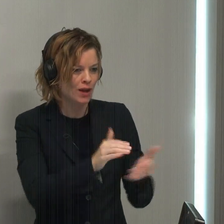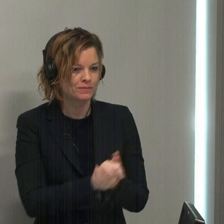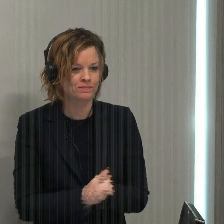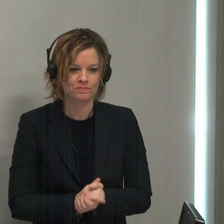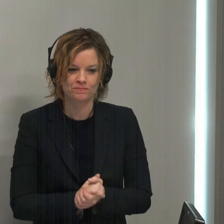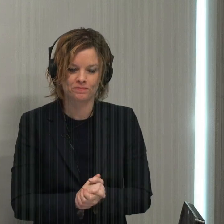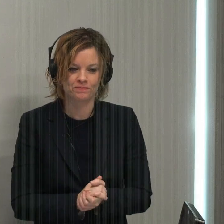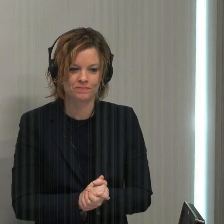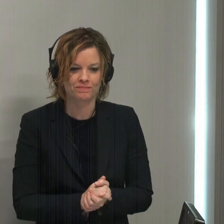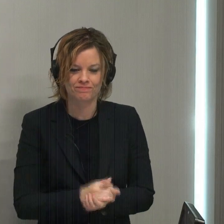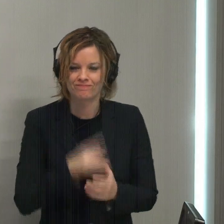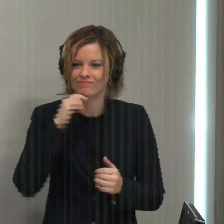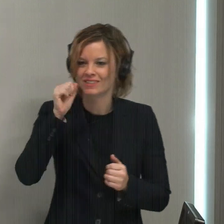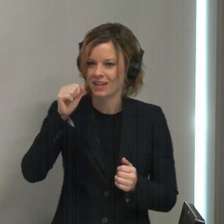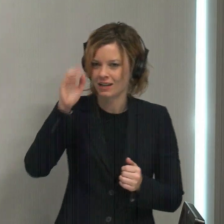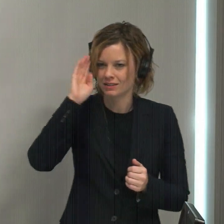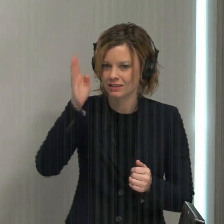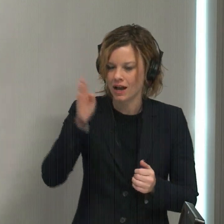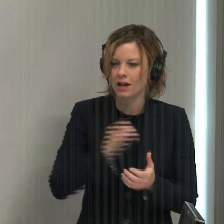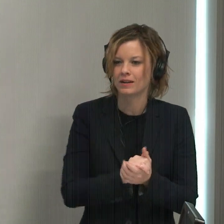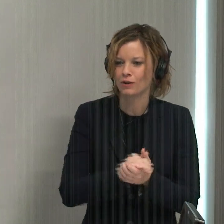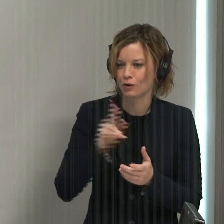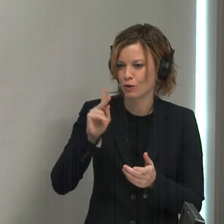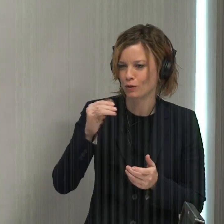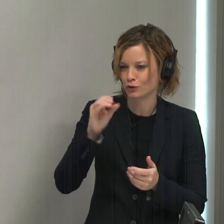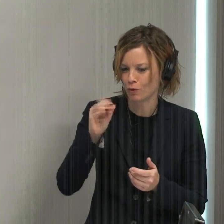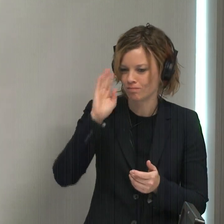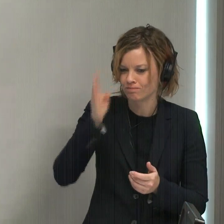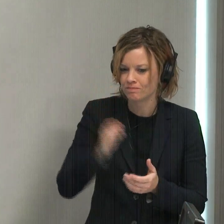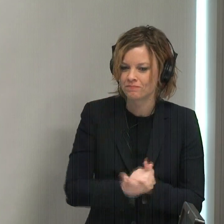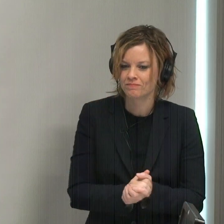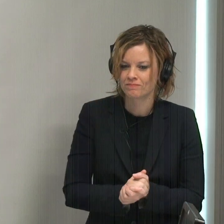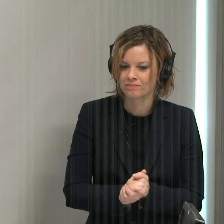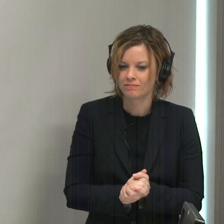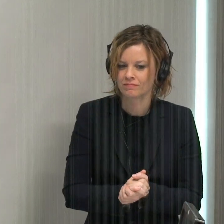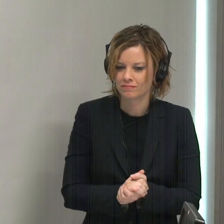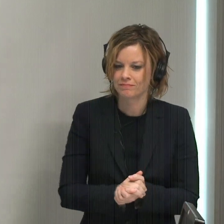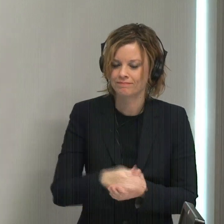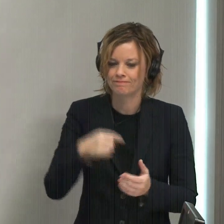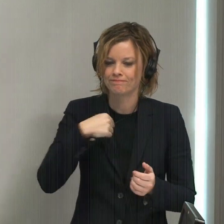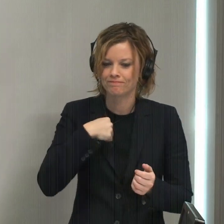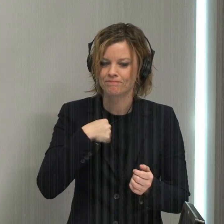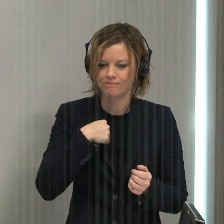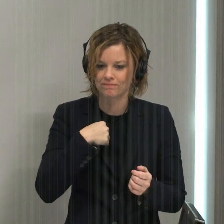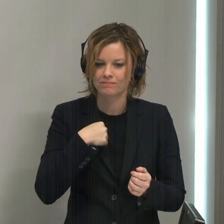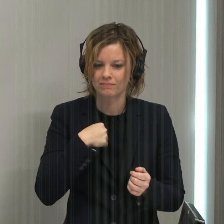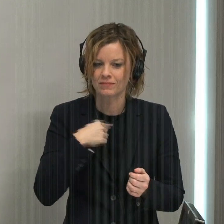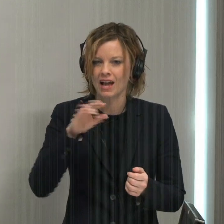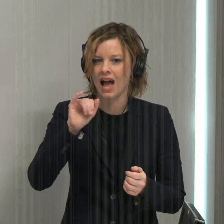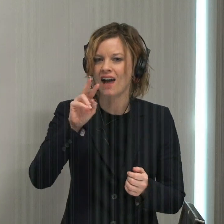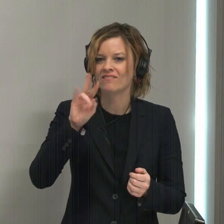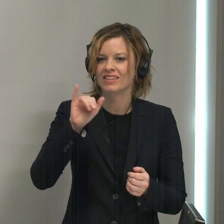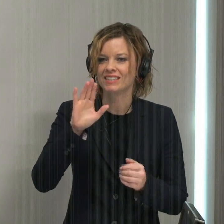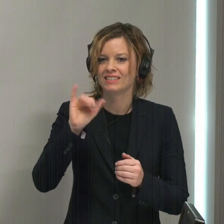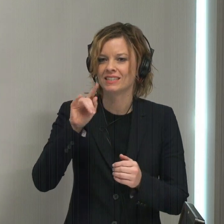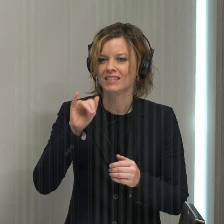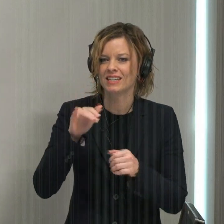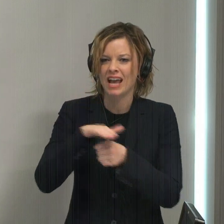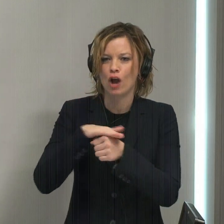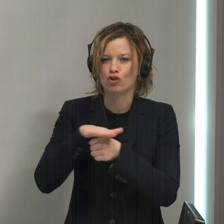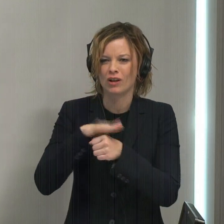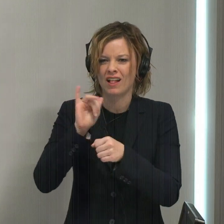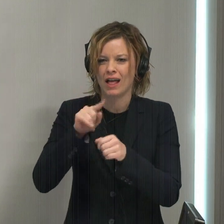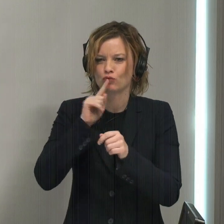Yes, hi, Kojo. Yeah, I'm in the Ivy City area, which is right